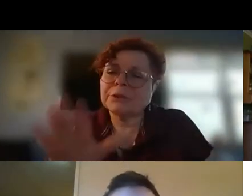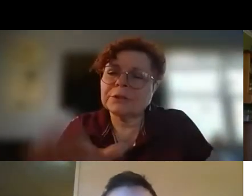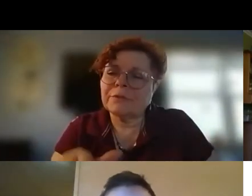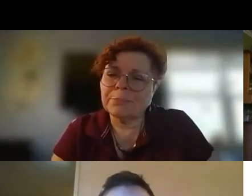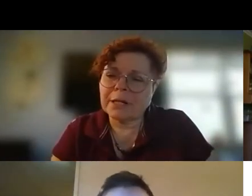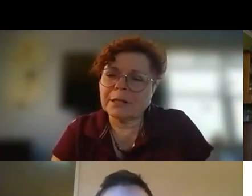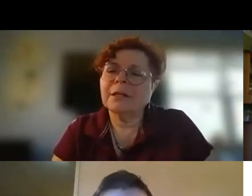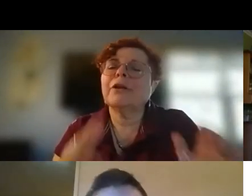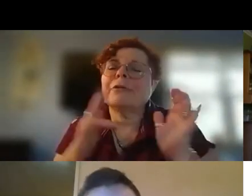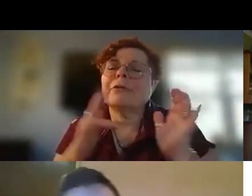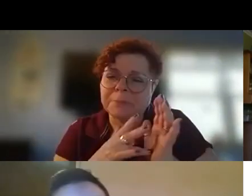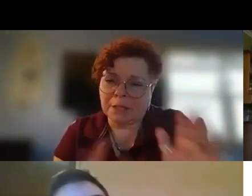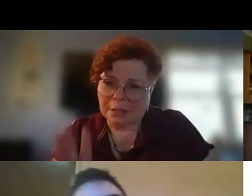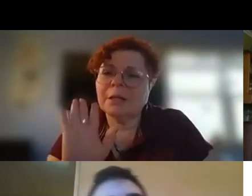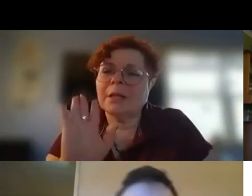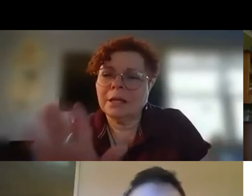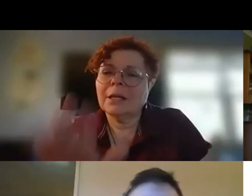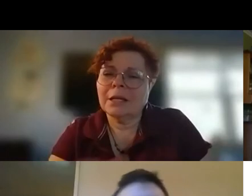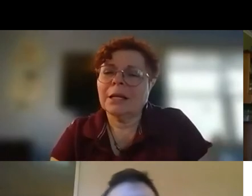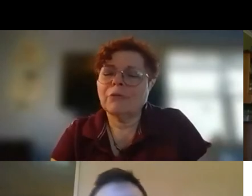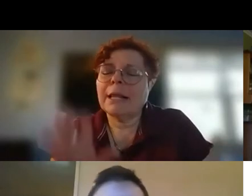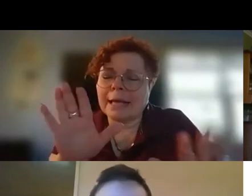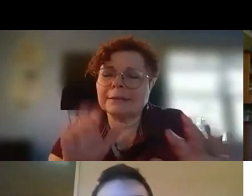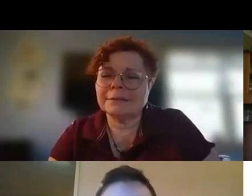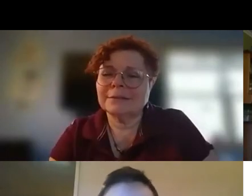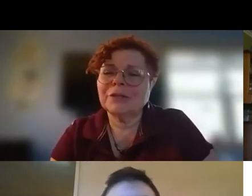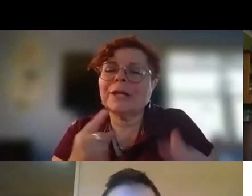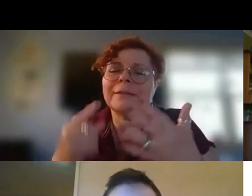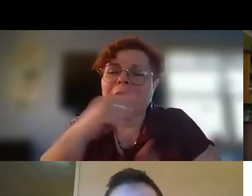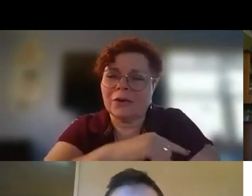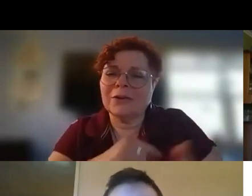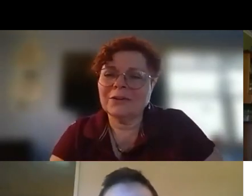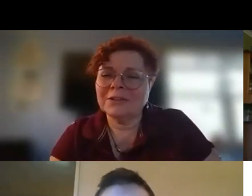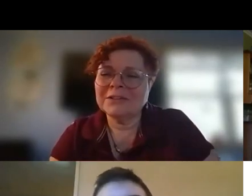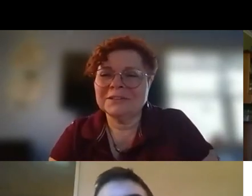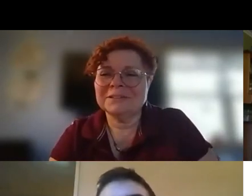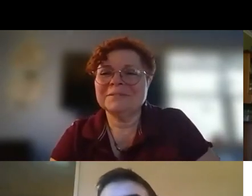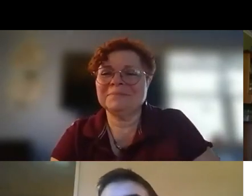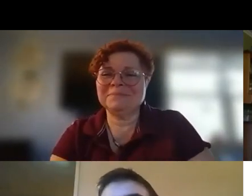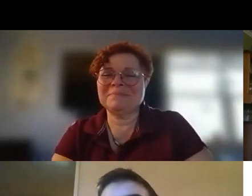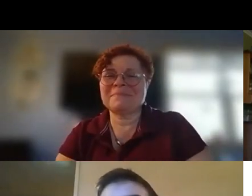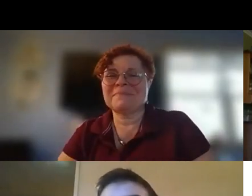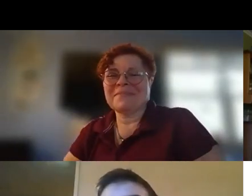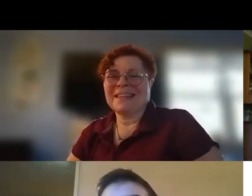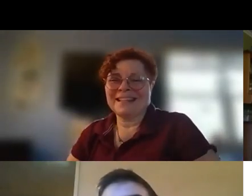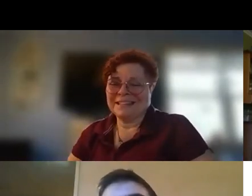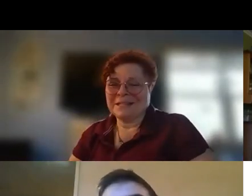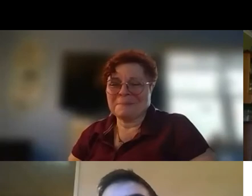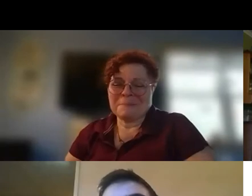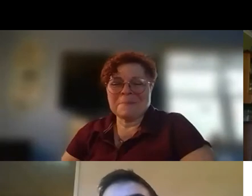yourself a break. You're a freshman. Relax. You'll get there. Yeah. But yeah, so I had,